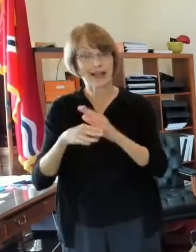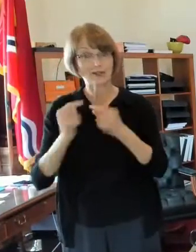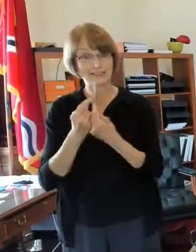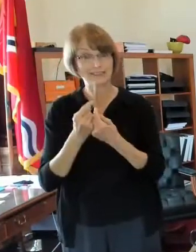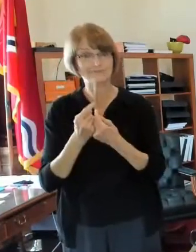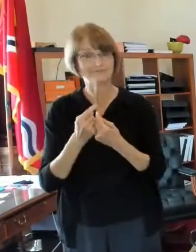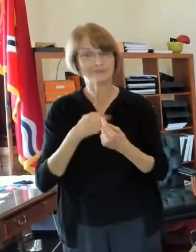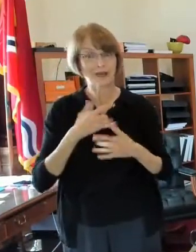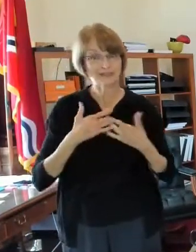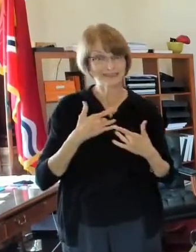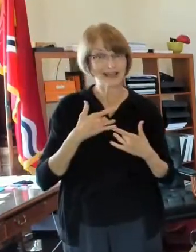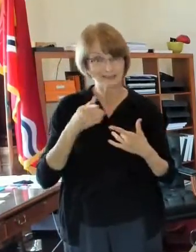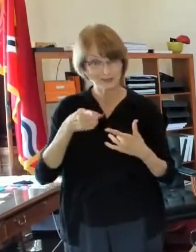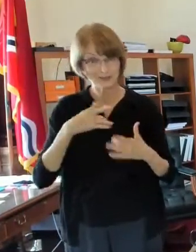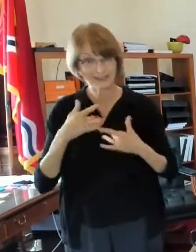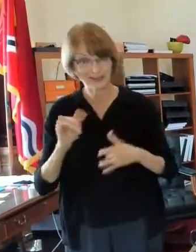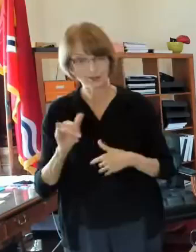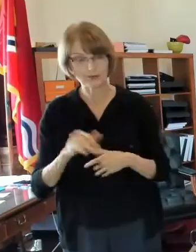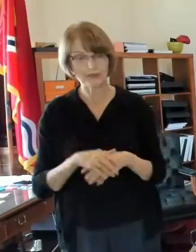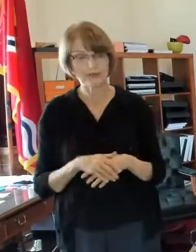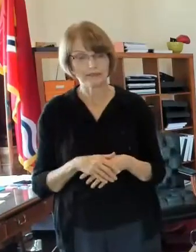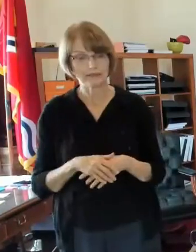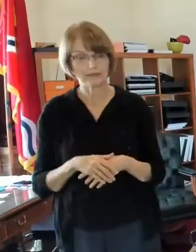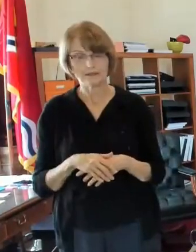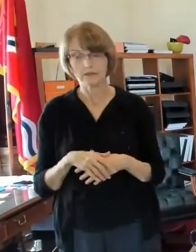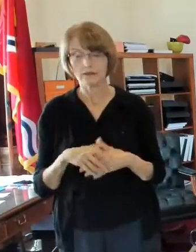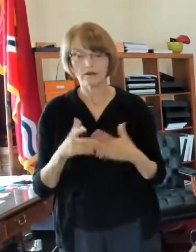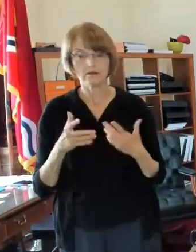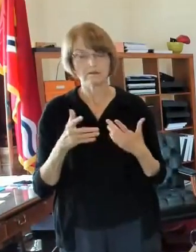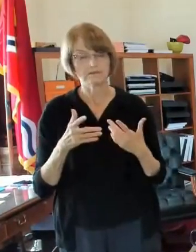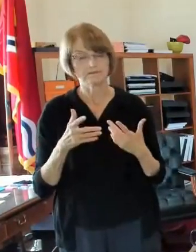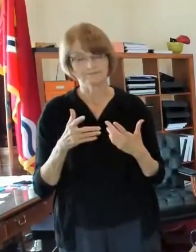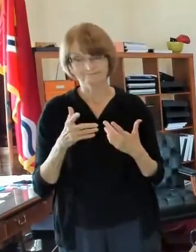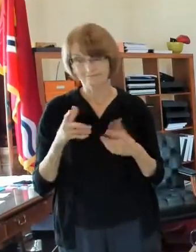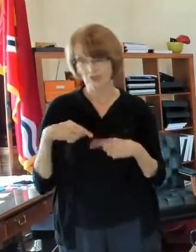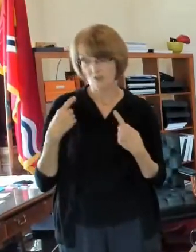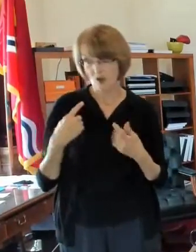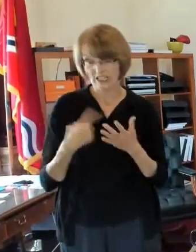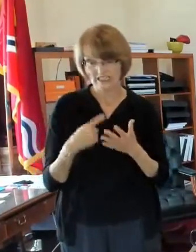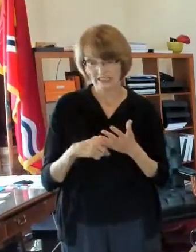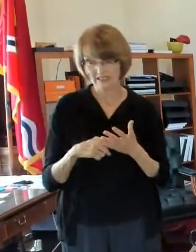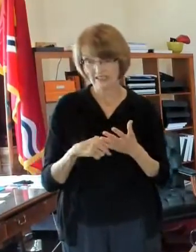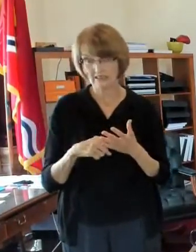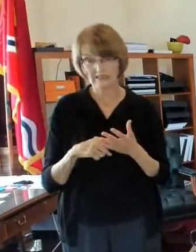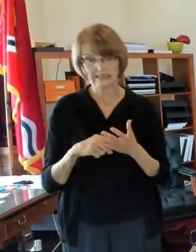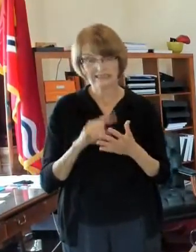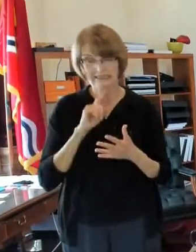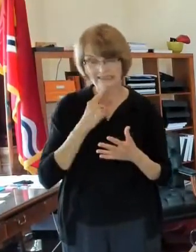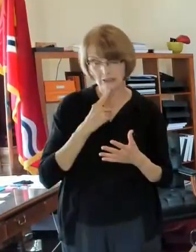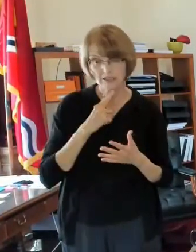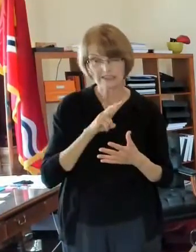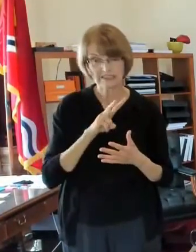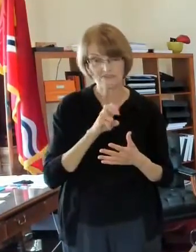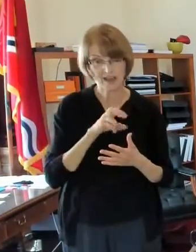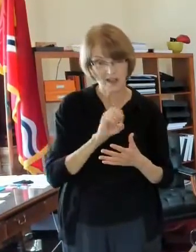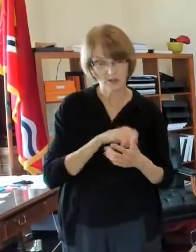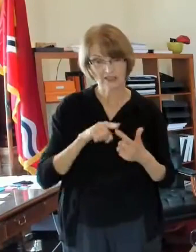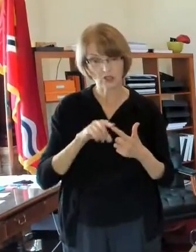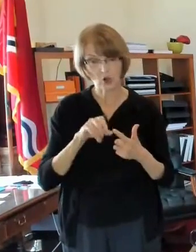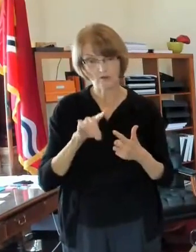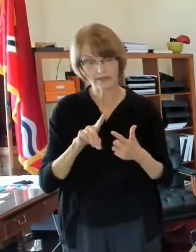uh here we are talking about extremely serious things violence covid but we also have to take a minute